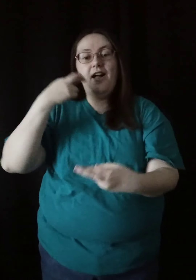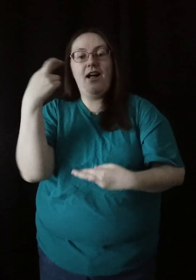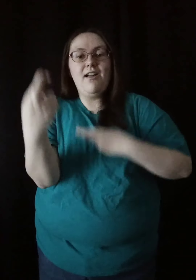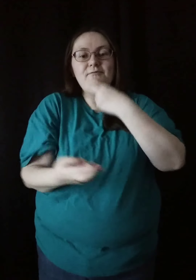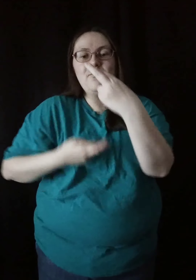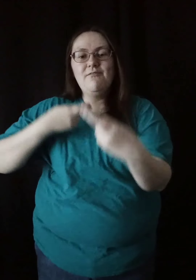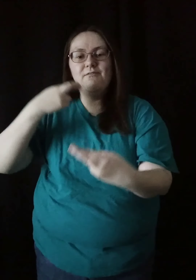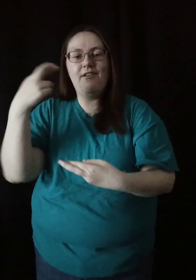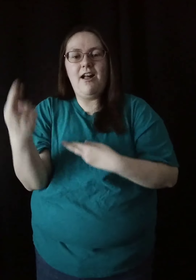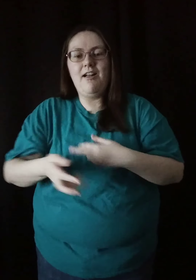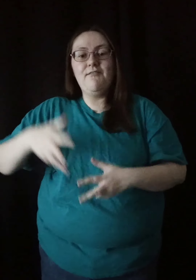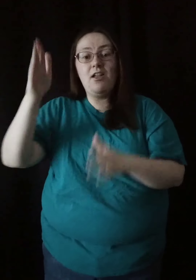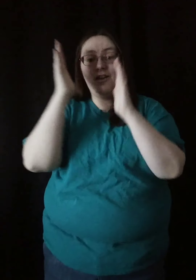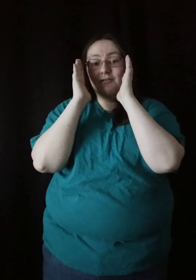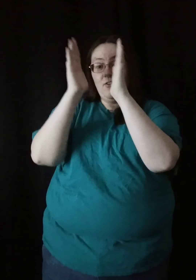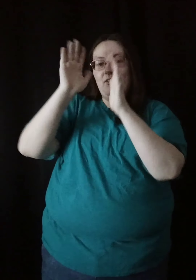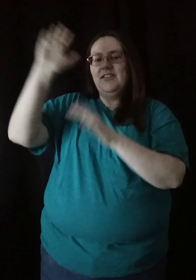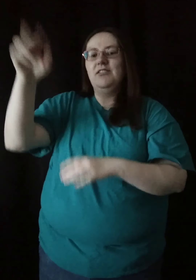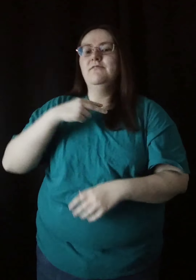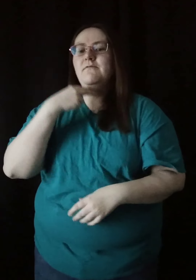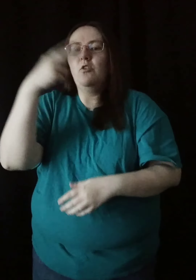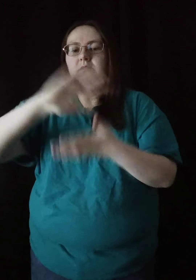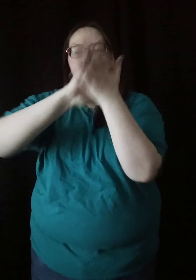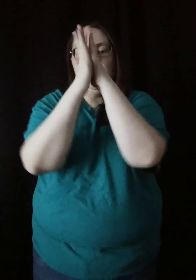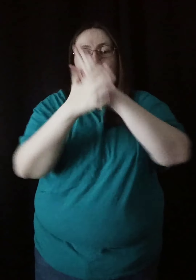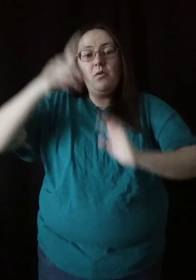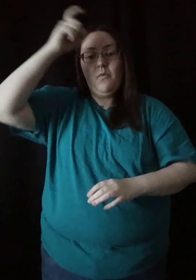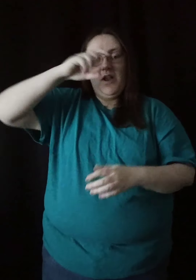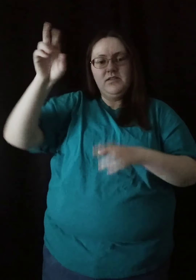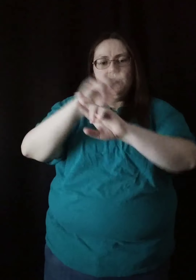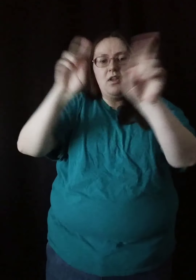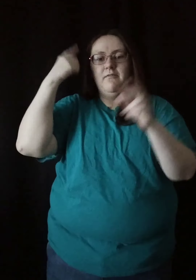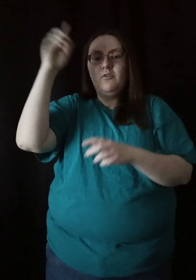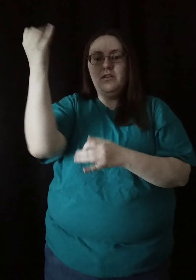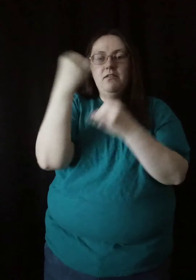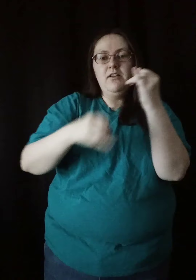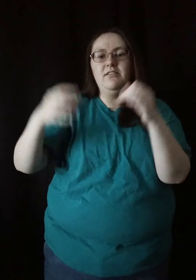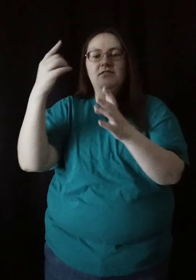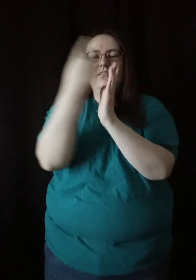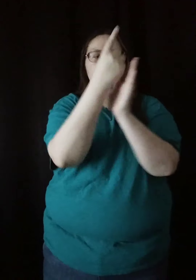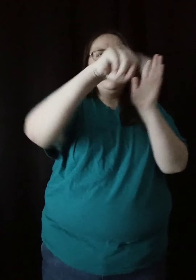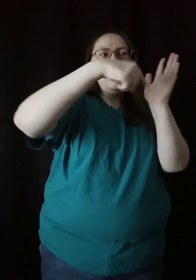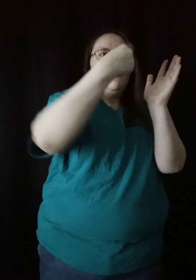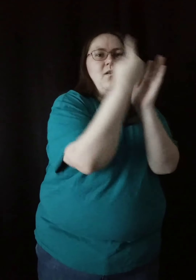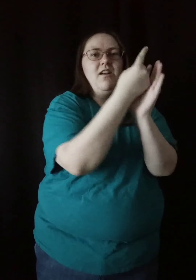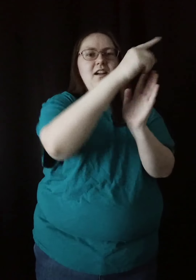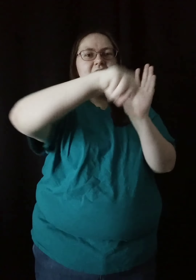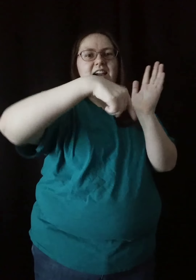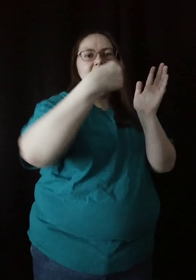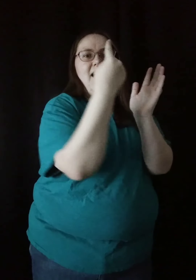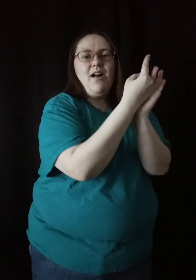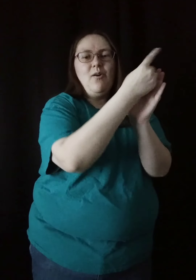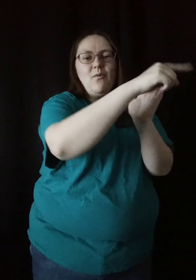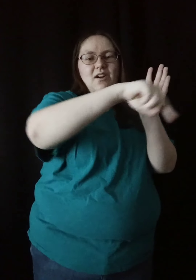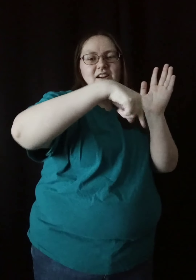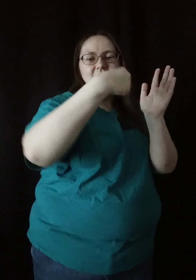Revive, revive, hit his voice, be wise Ready for the final hour Hour, hour